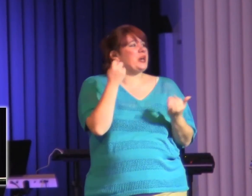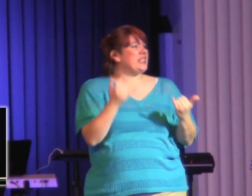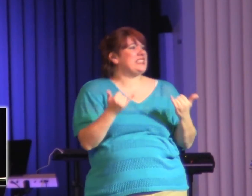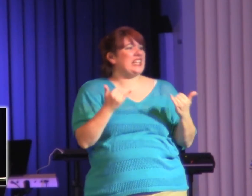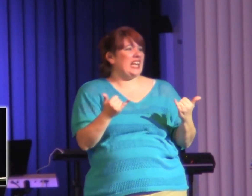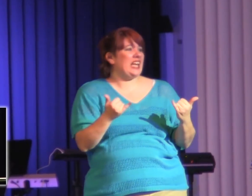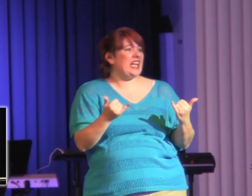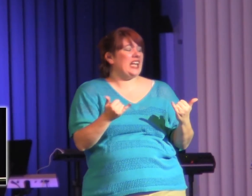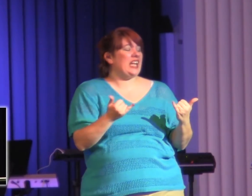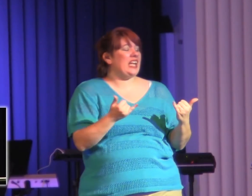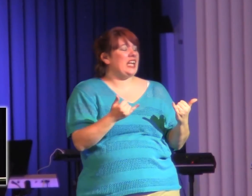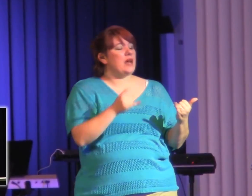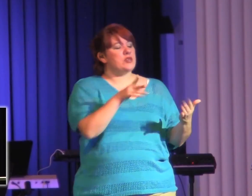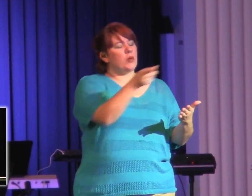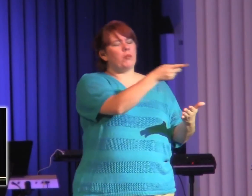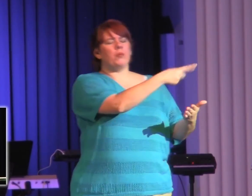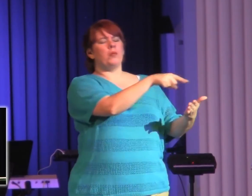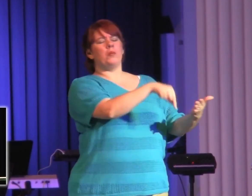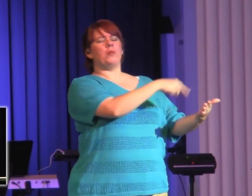you know, come on, there's a word.